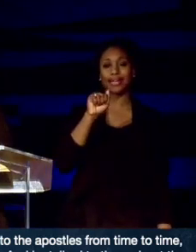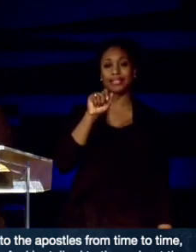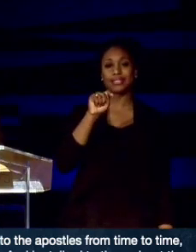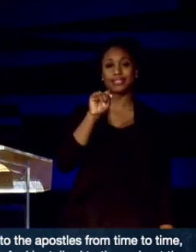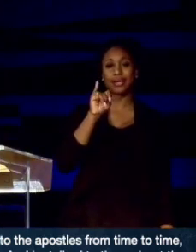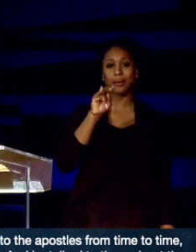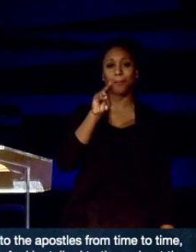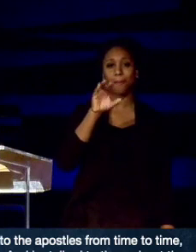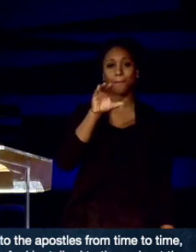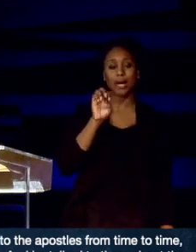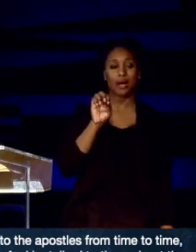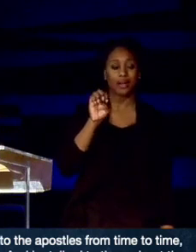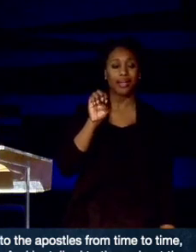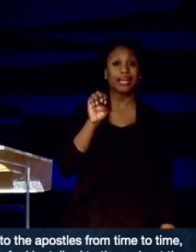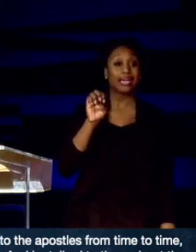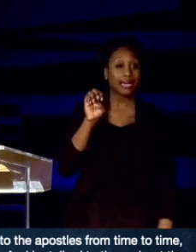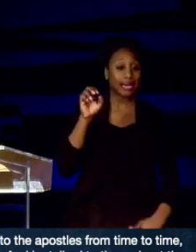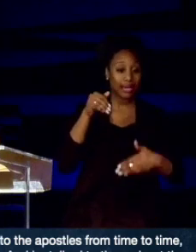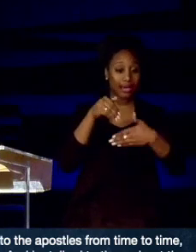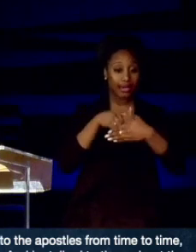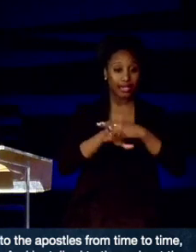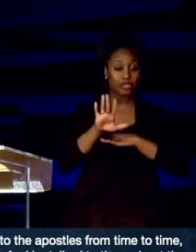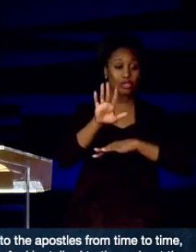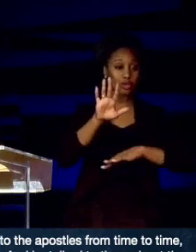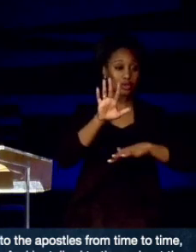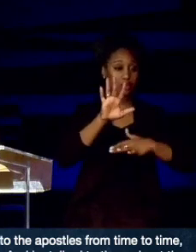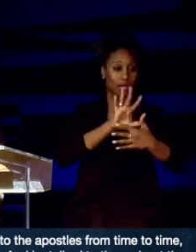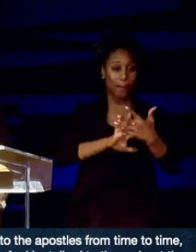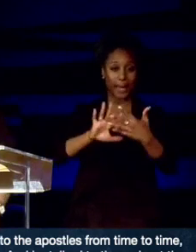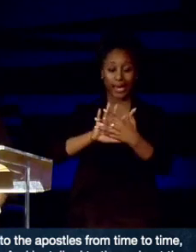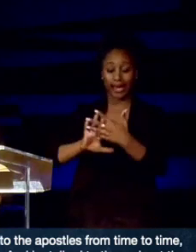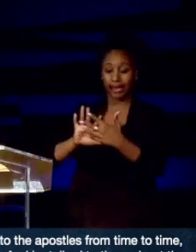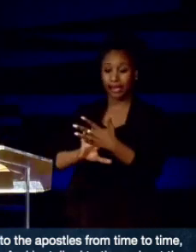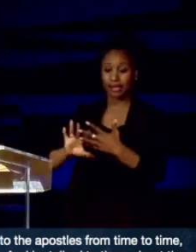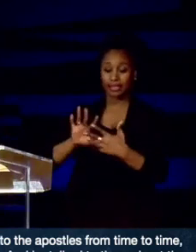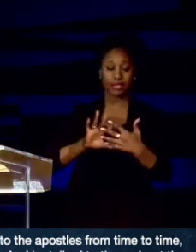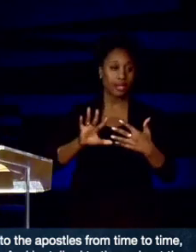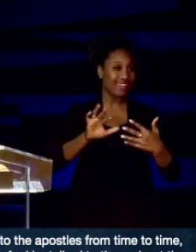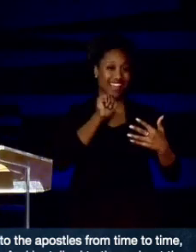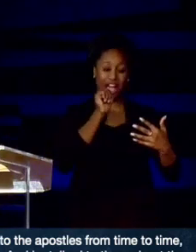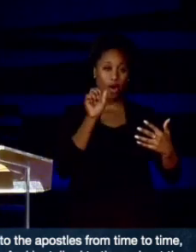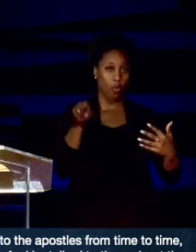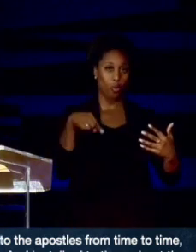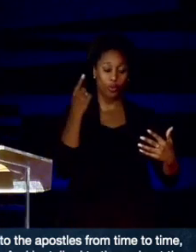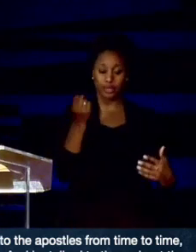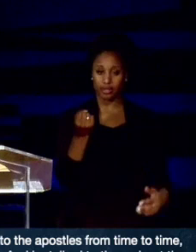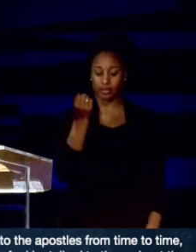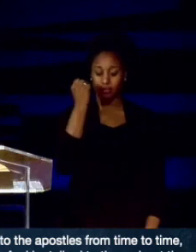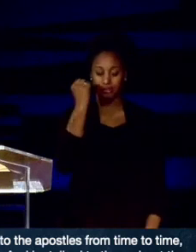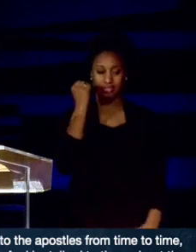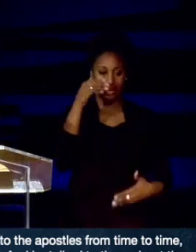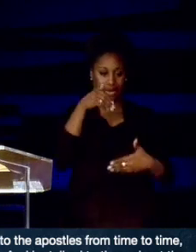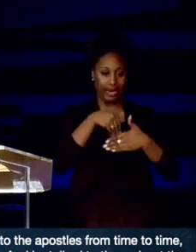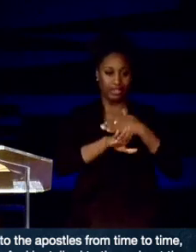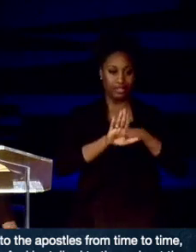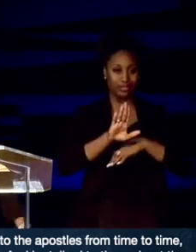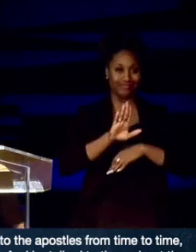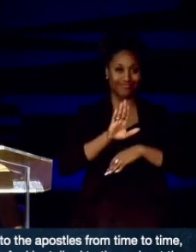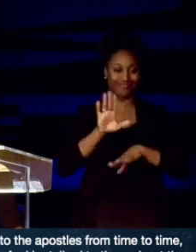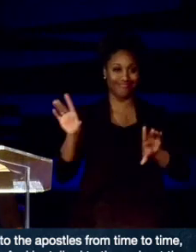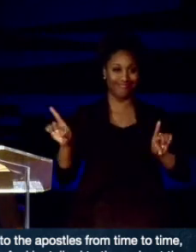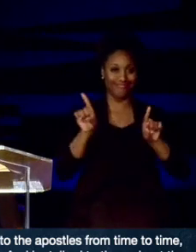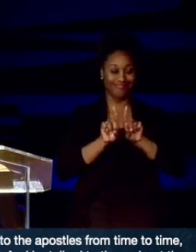he came into their midst. And not only did he come in their midst, but he stood